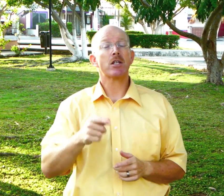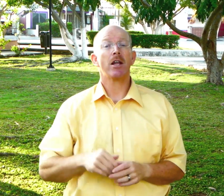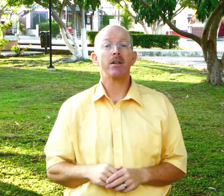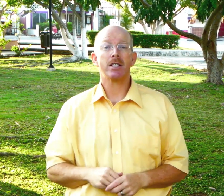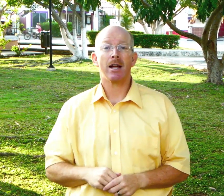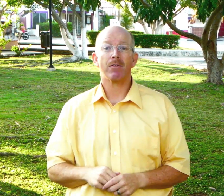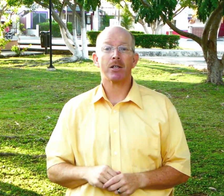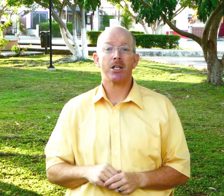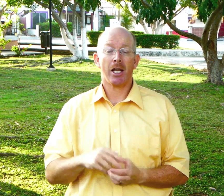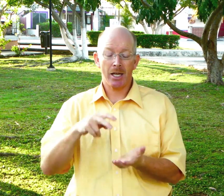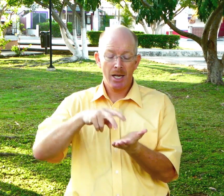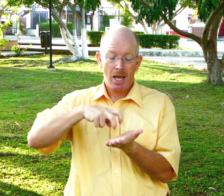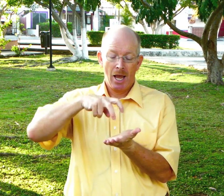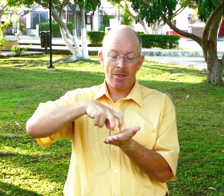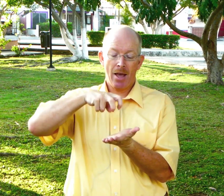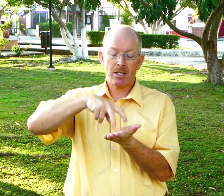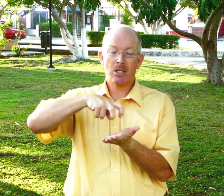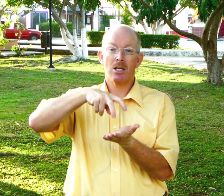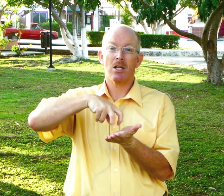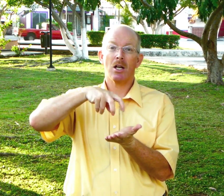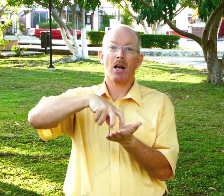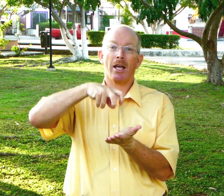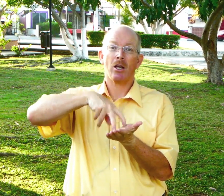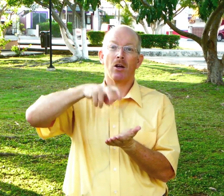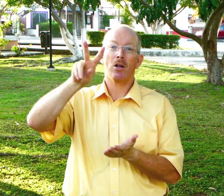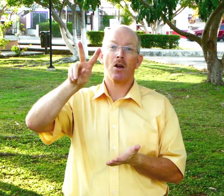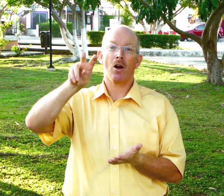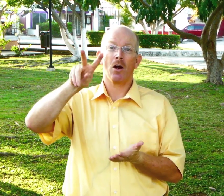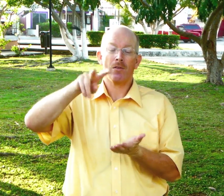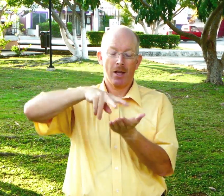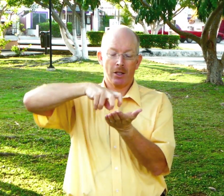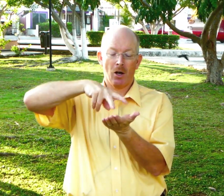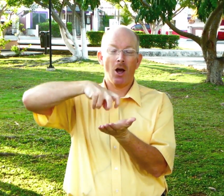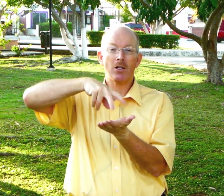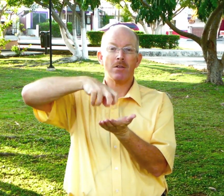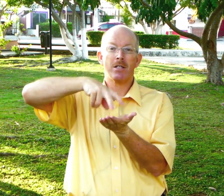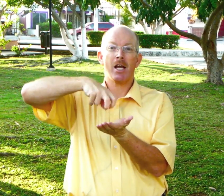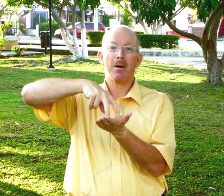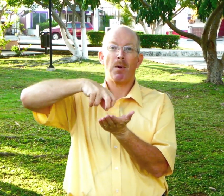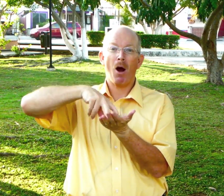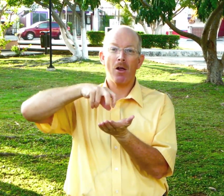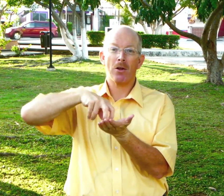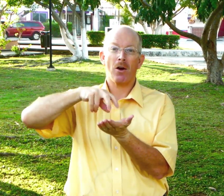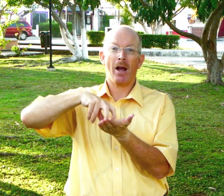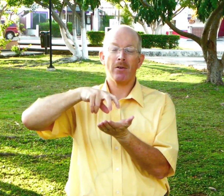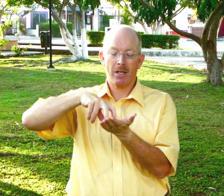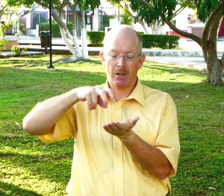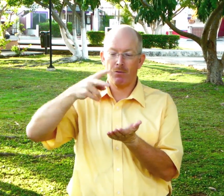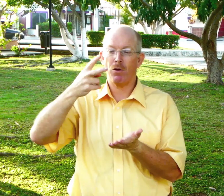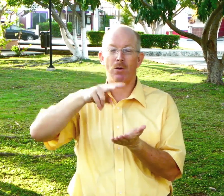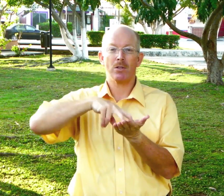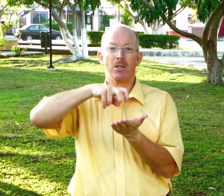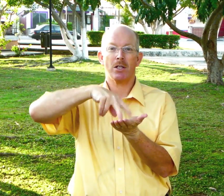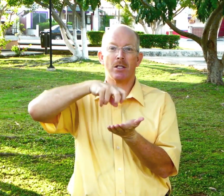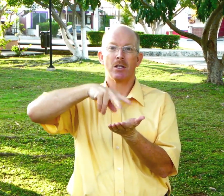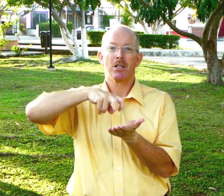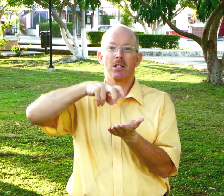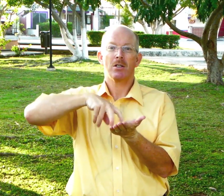another sign for chicken and that's like your your get the claws of the chicken paw in the ground to get the food so you just do